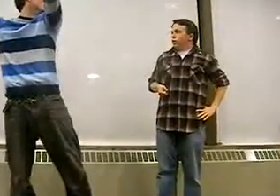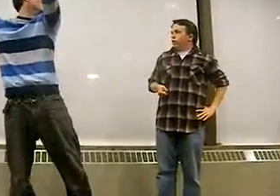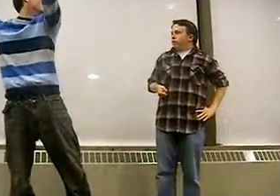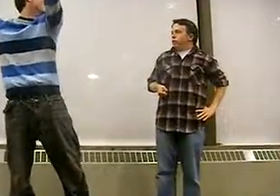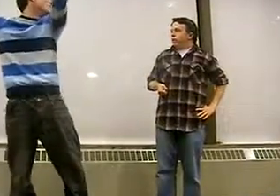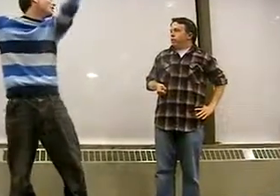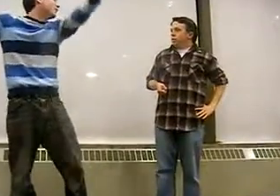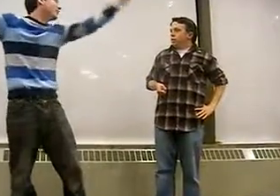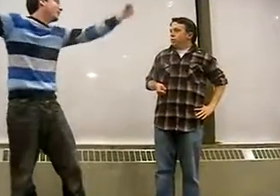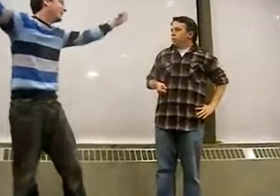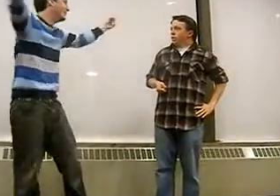really big one.